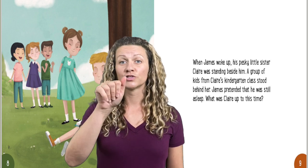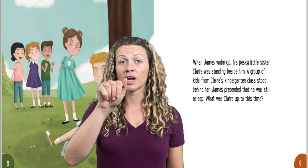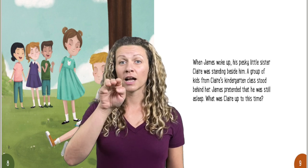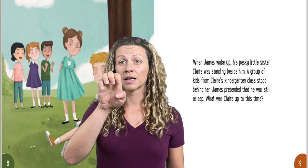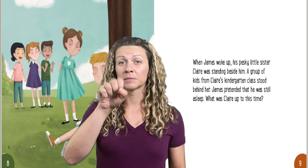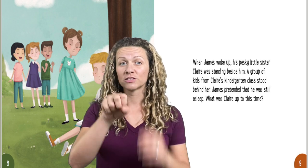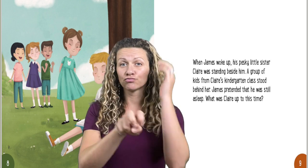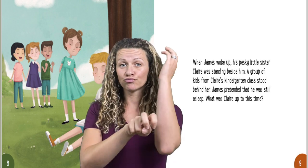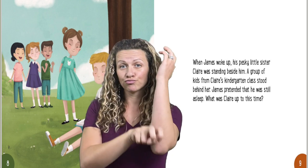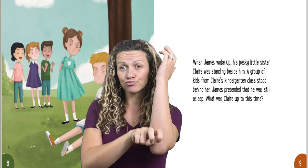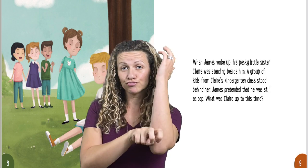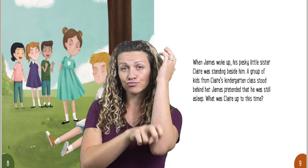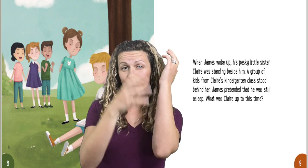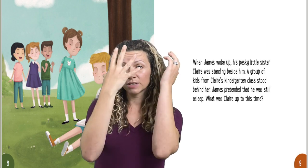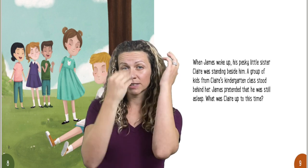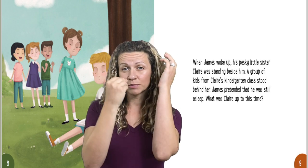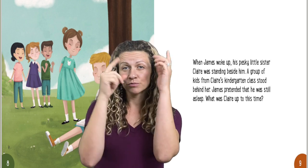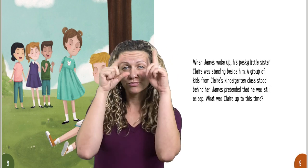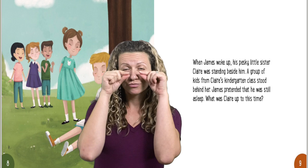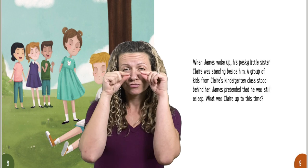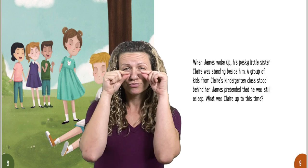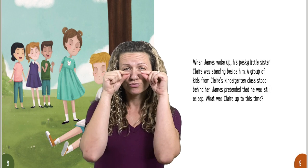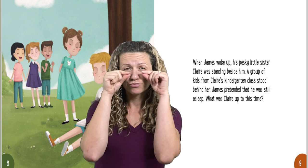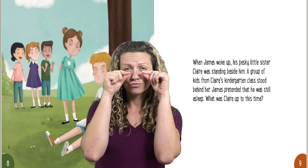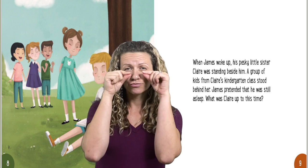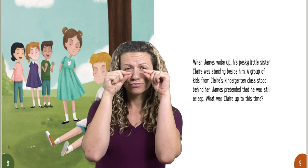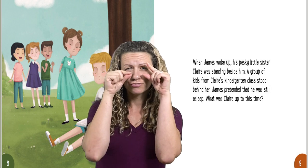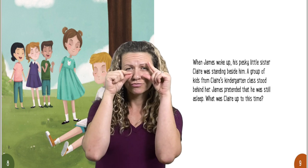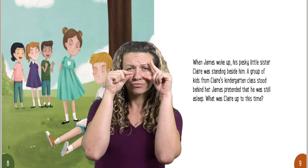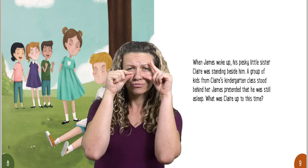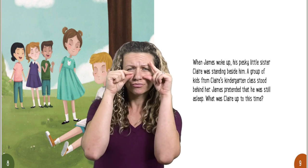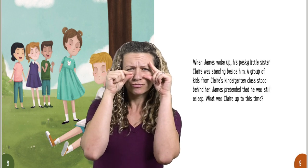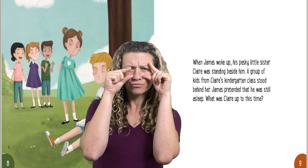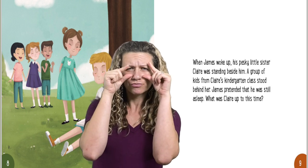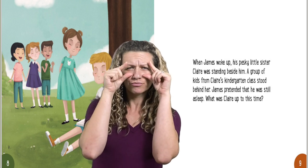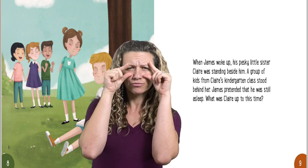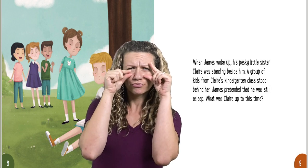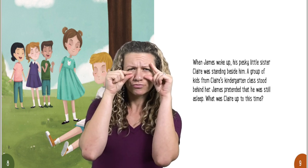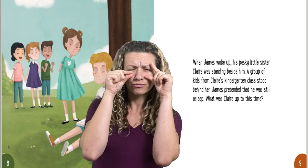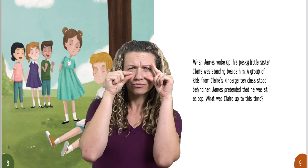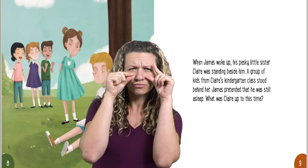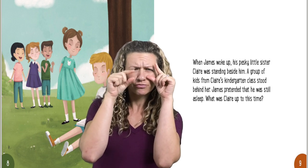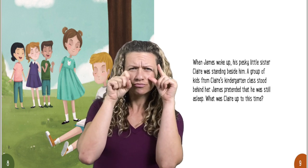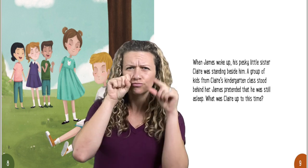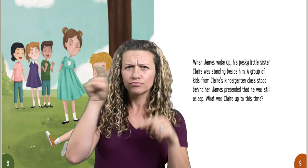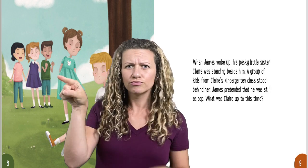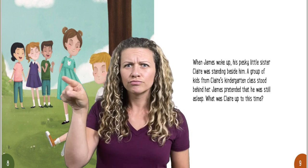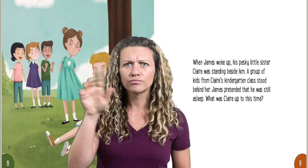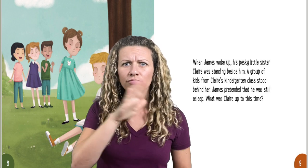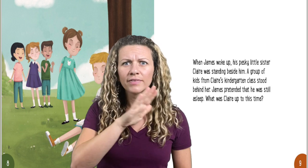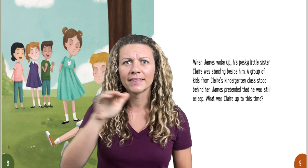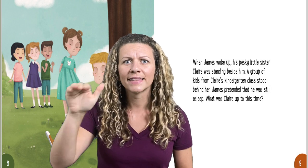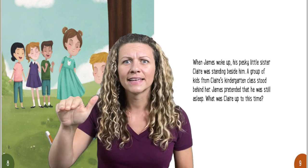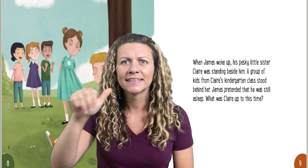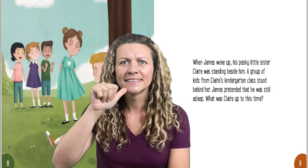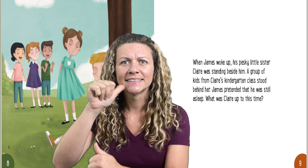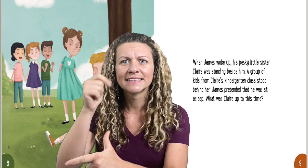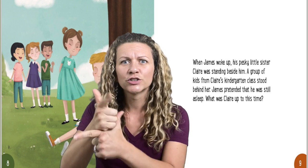When James woke up, his pesky little sister